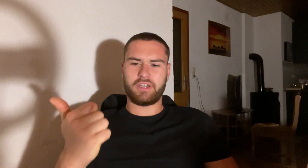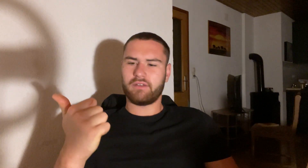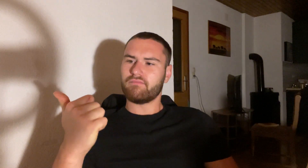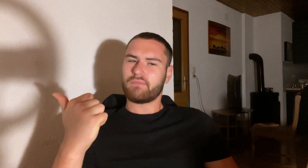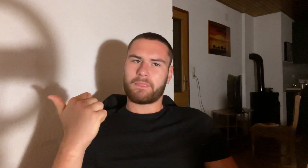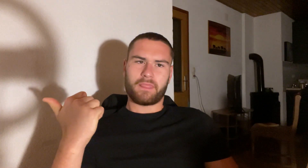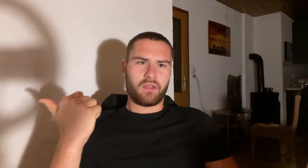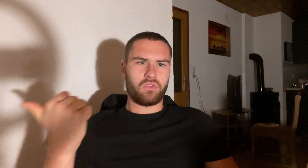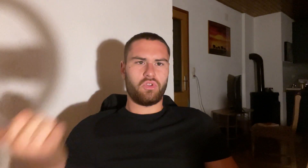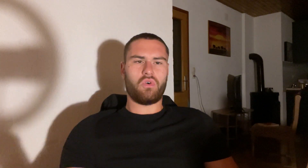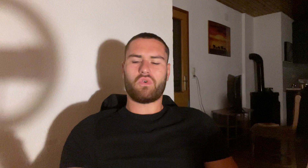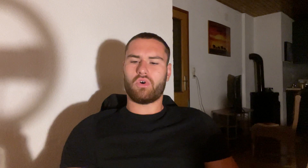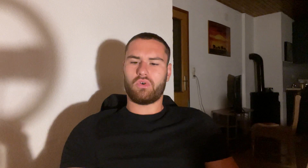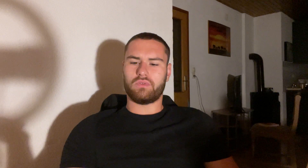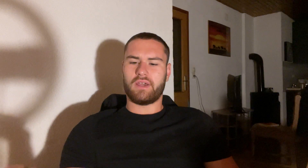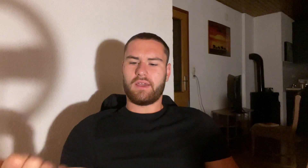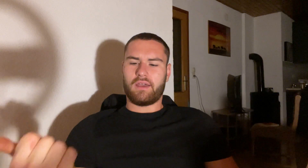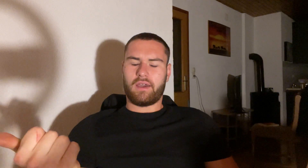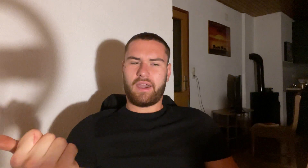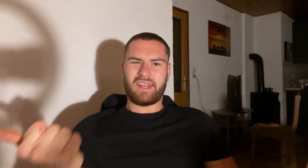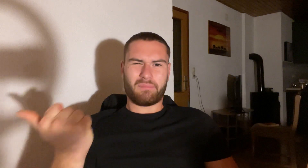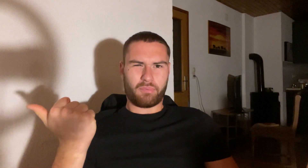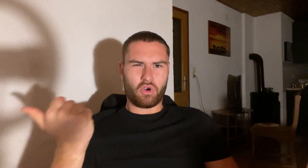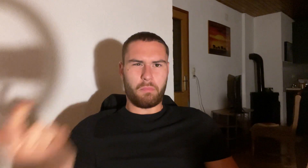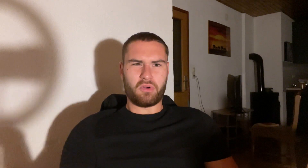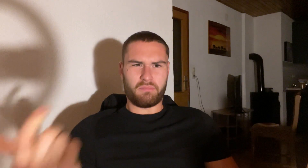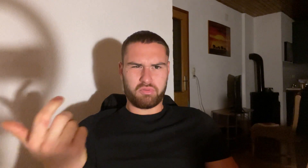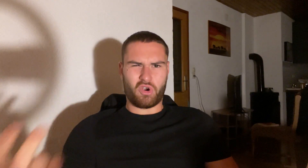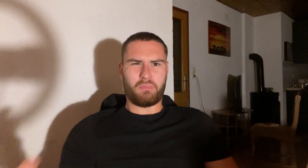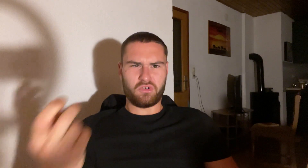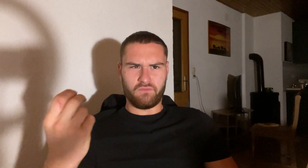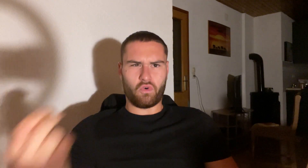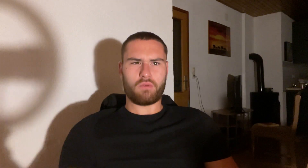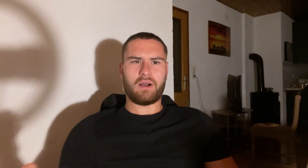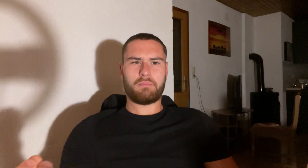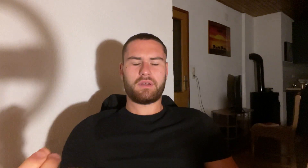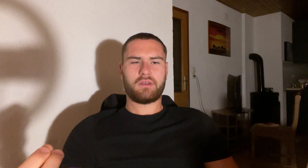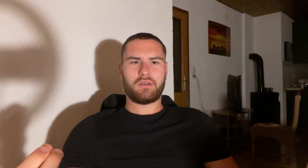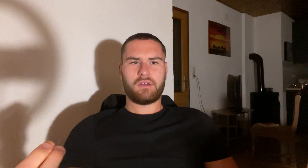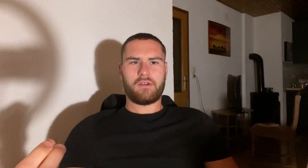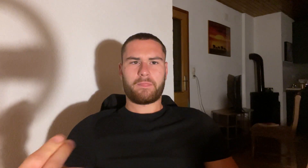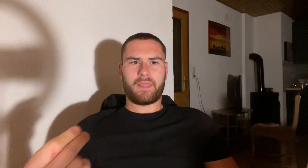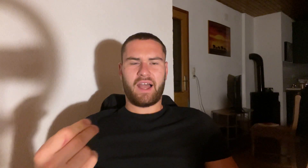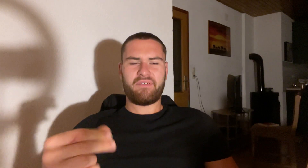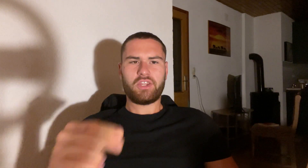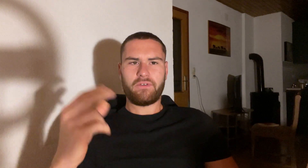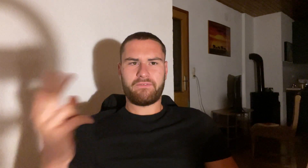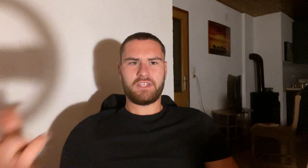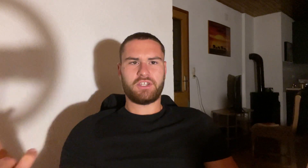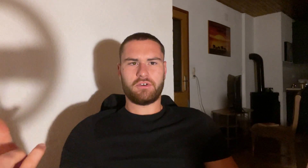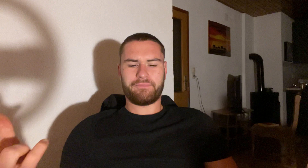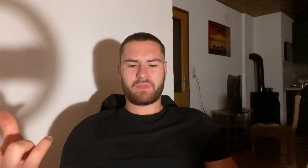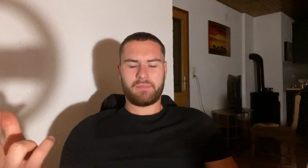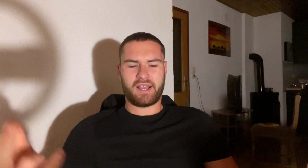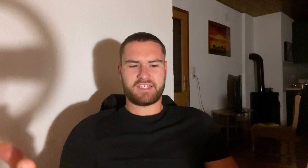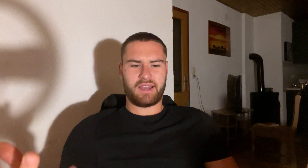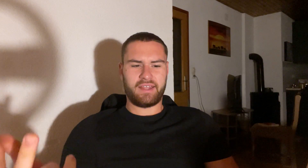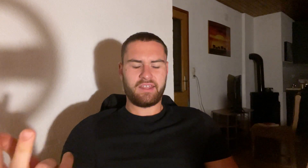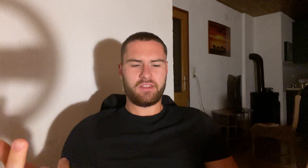no cold and a proper proper warm up I went to physio because I didn't